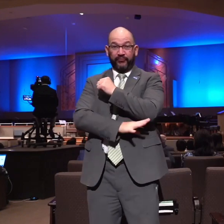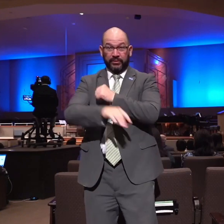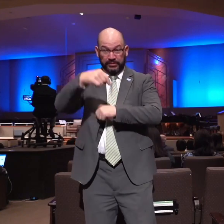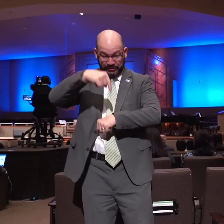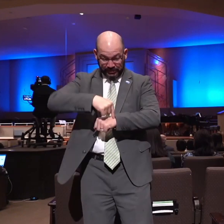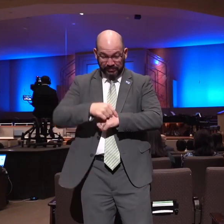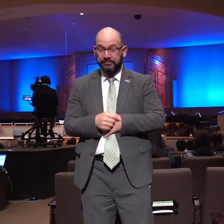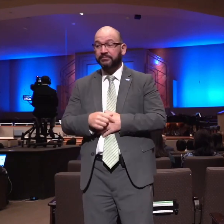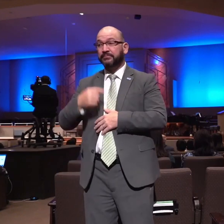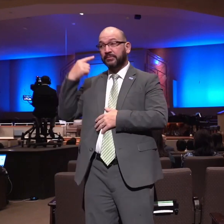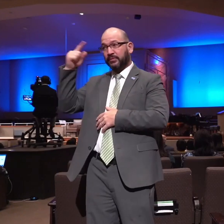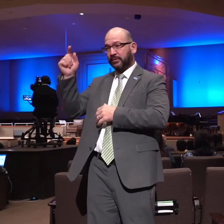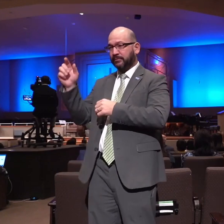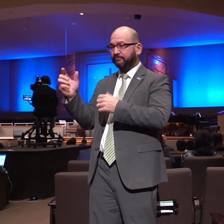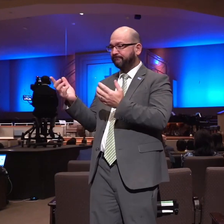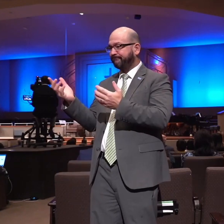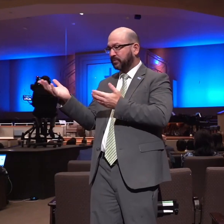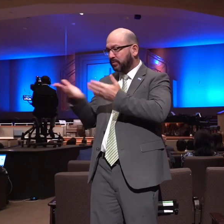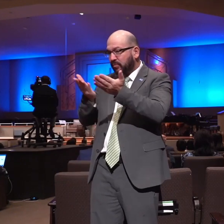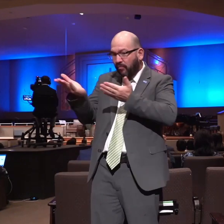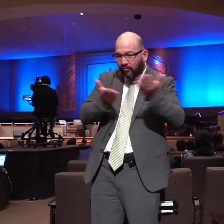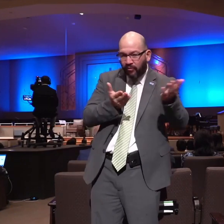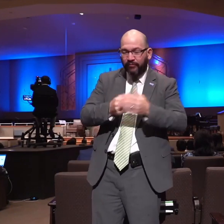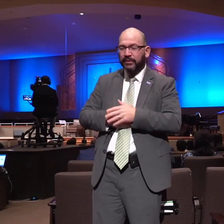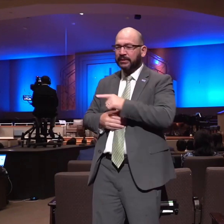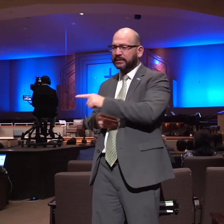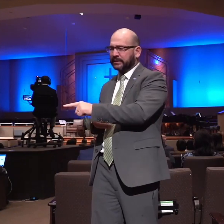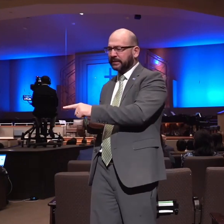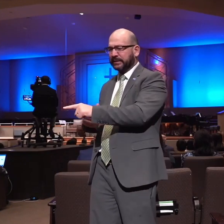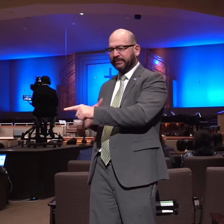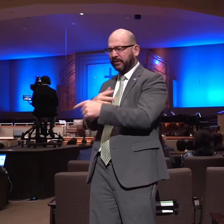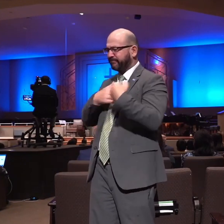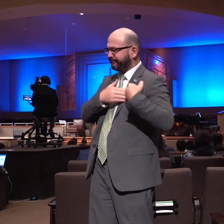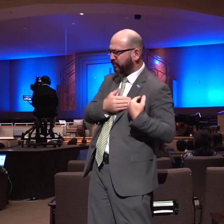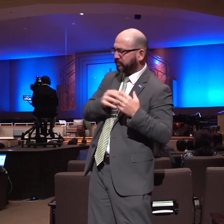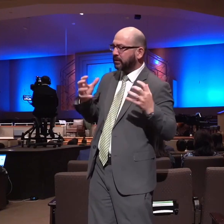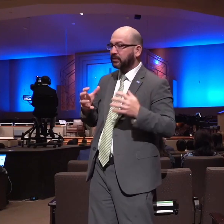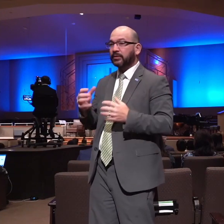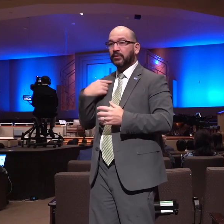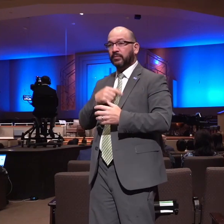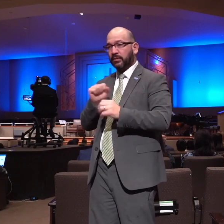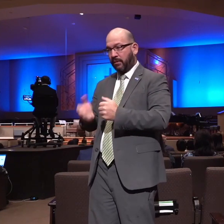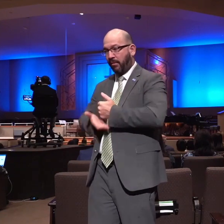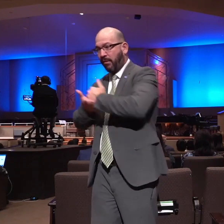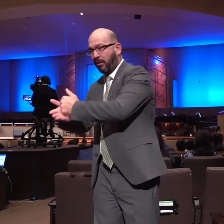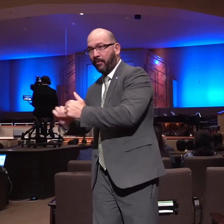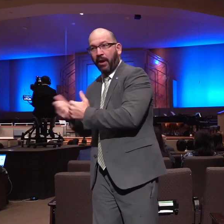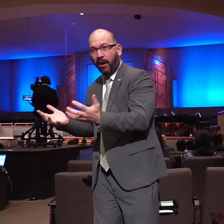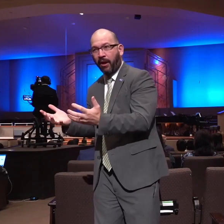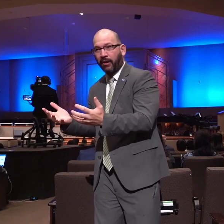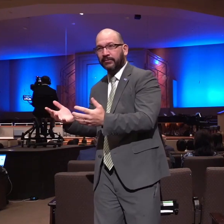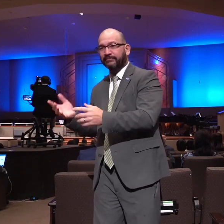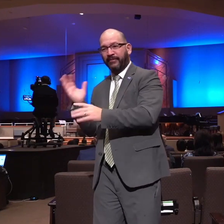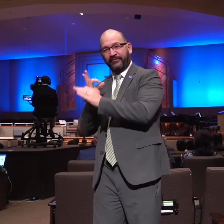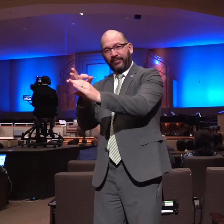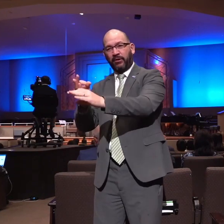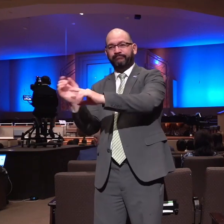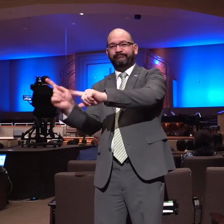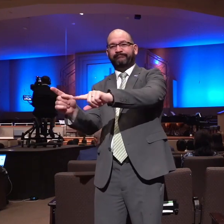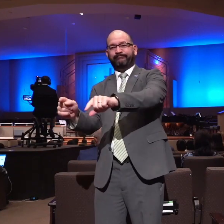going on for sure and he bears so much of that burden and we can lift that burden by just being in our place can't we and so thank you for being here